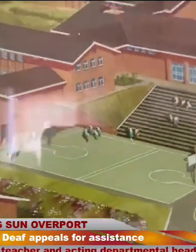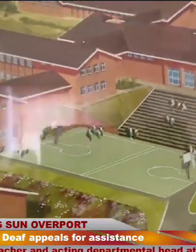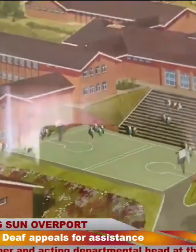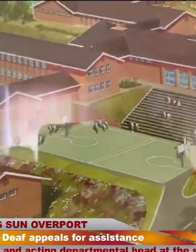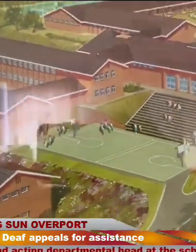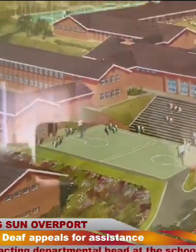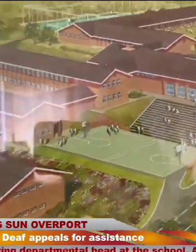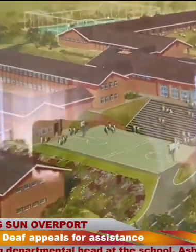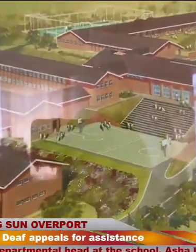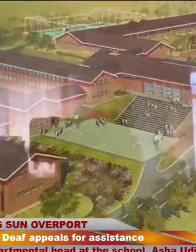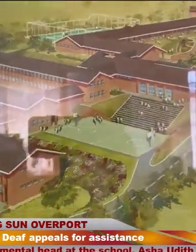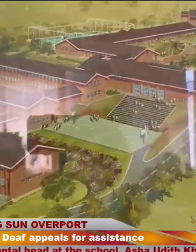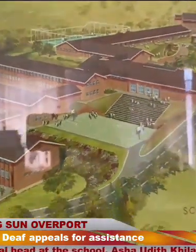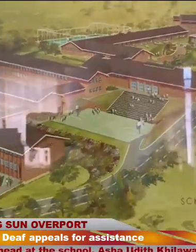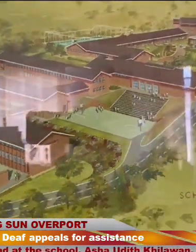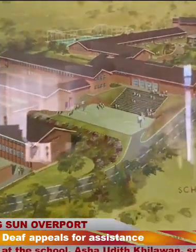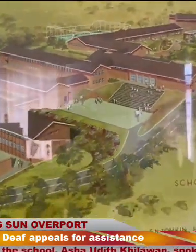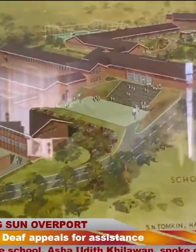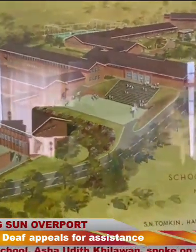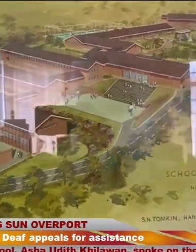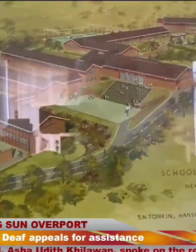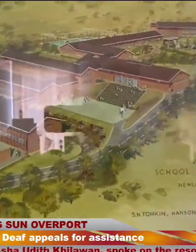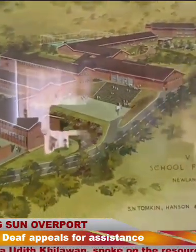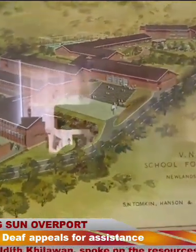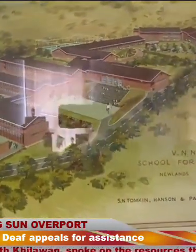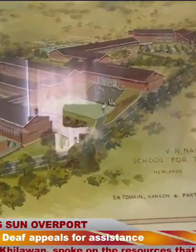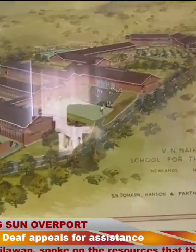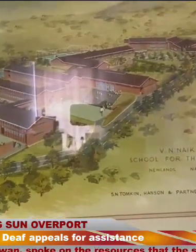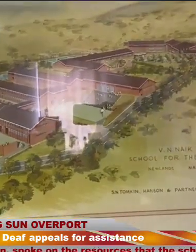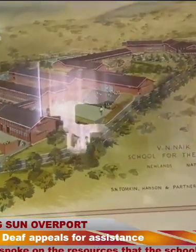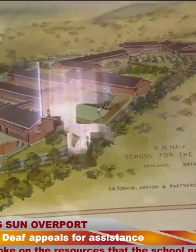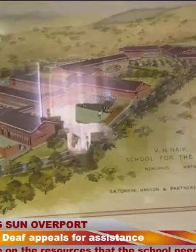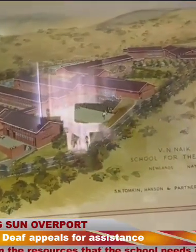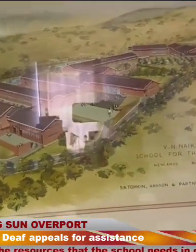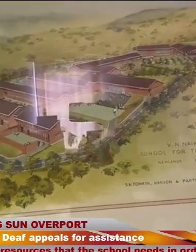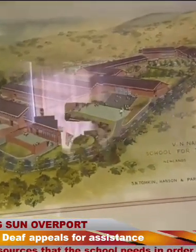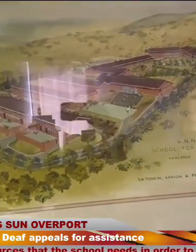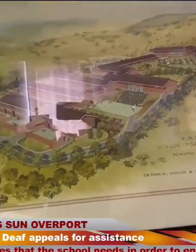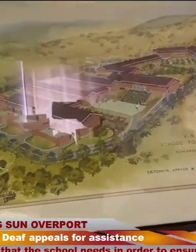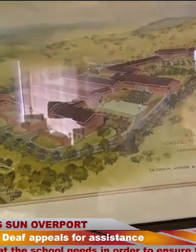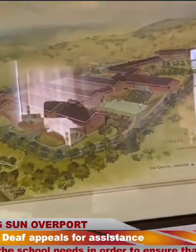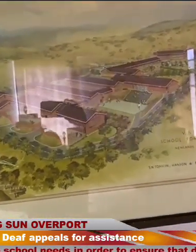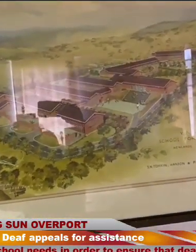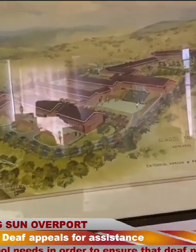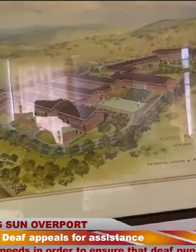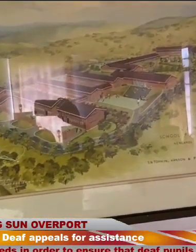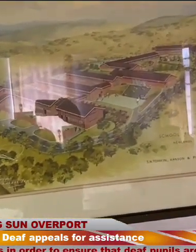departmental head at the school, Asha Udet Kilawan, spoke on the resources that the school needs in order to ensure that deaf pupils are not left